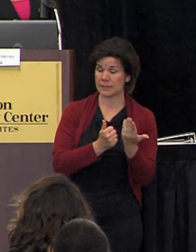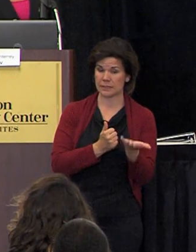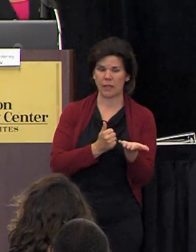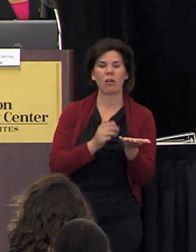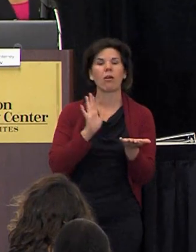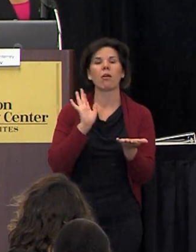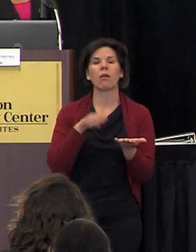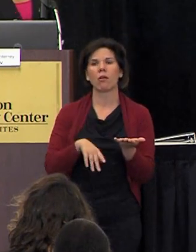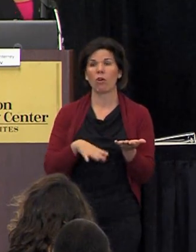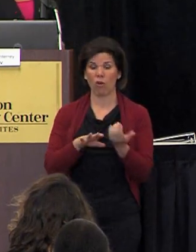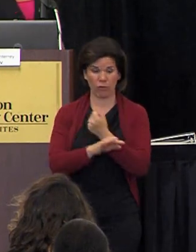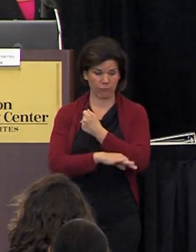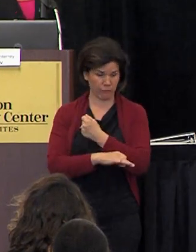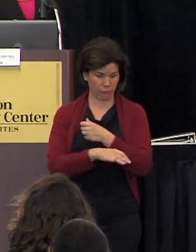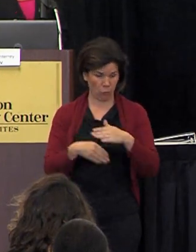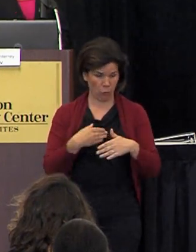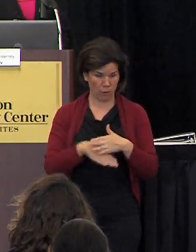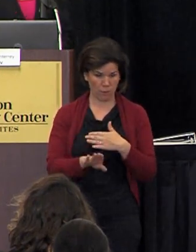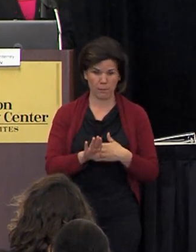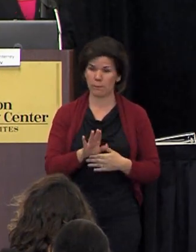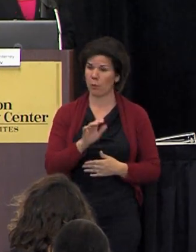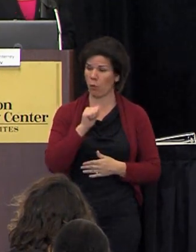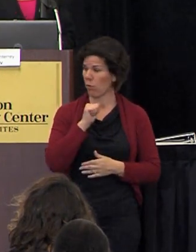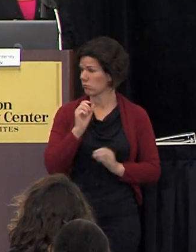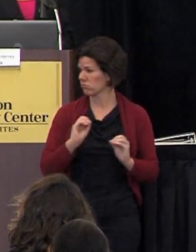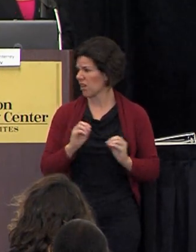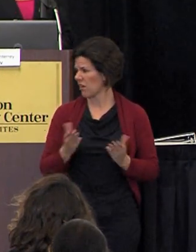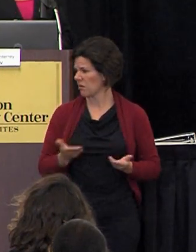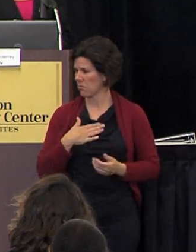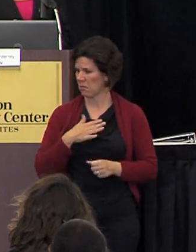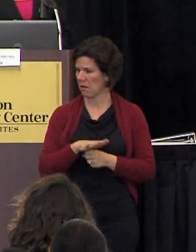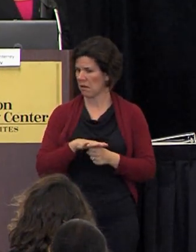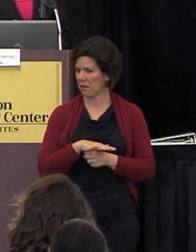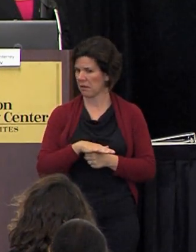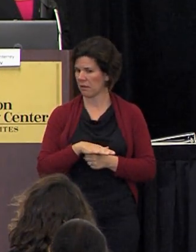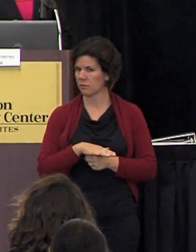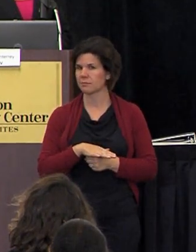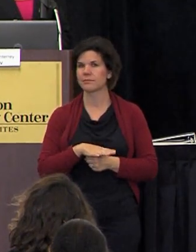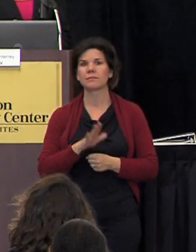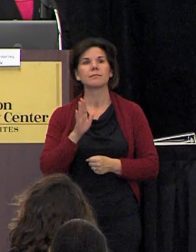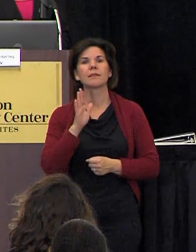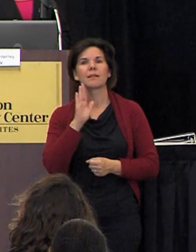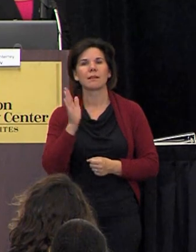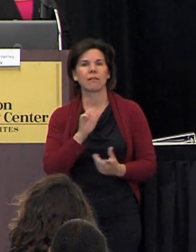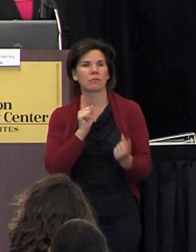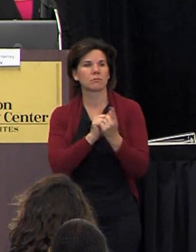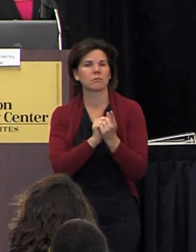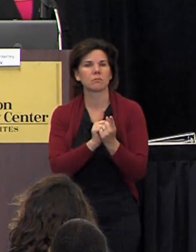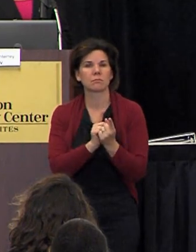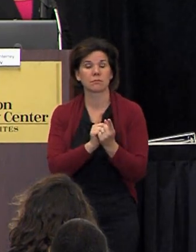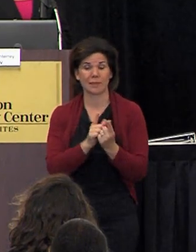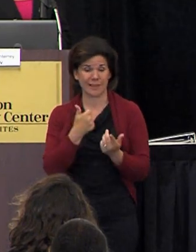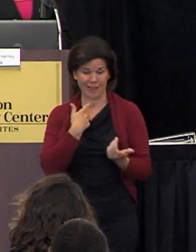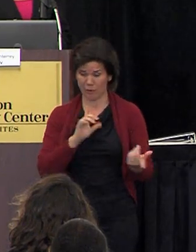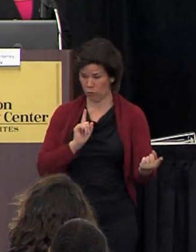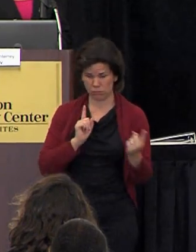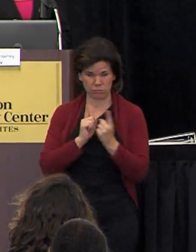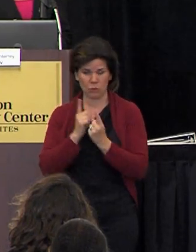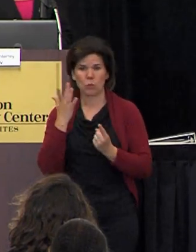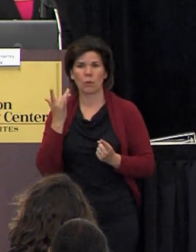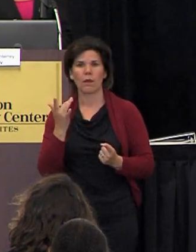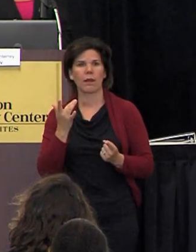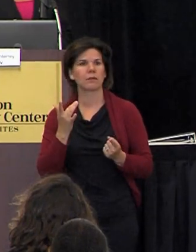like the foreign born did not live in their areas because they never come to their door well you know what they don't come to the door